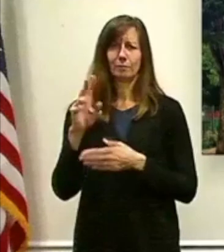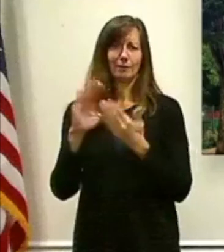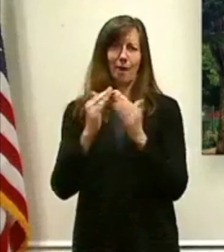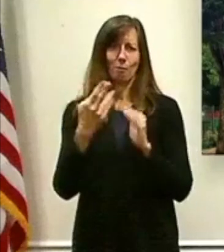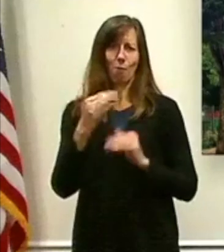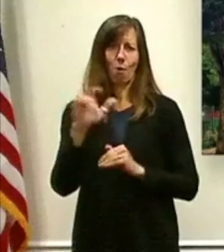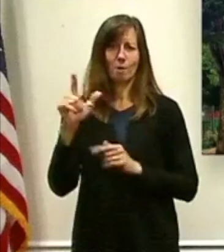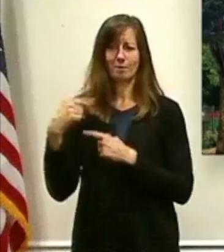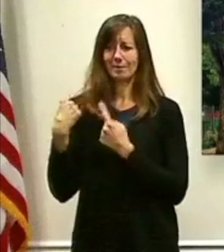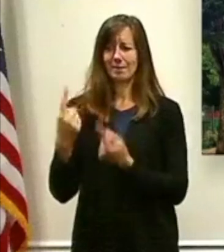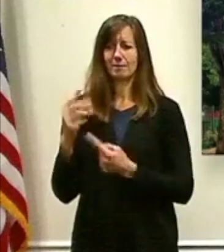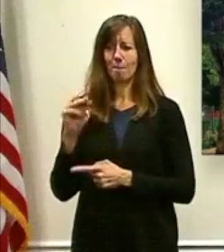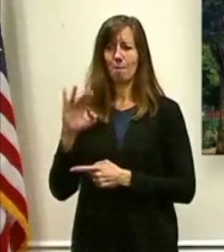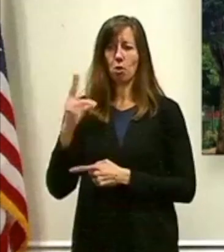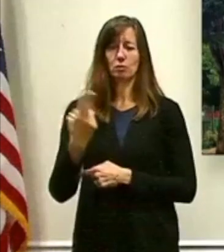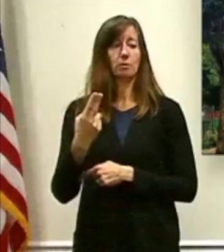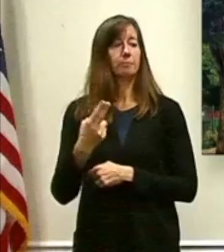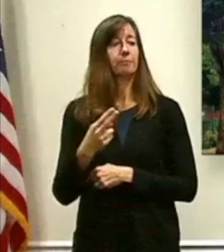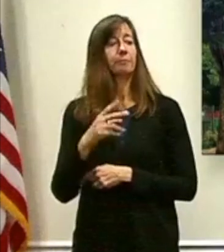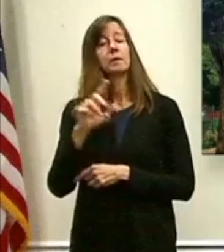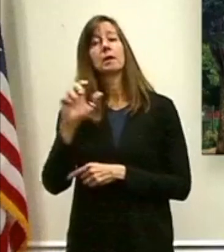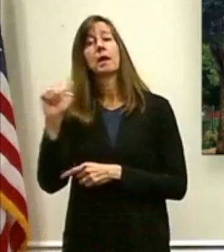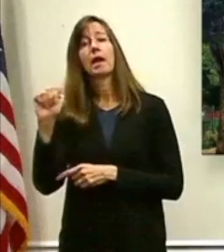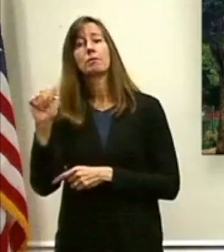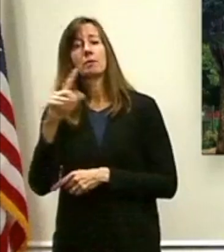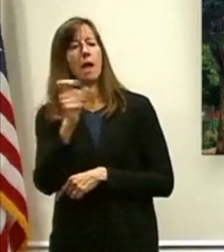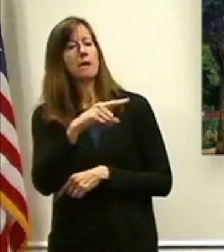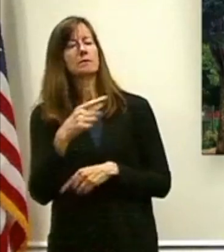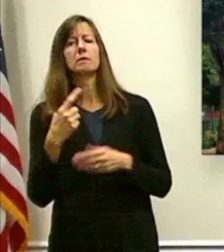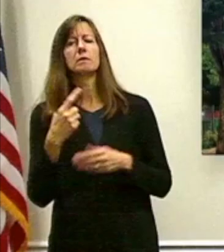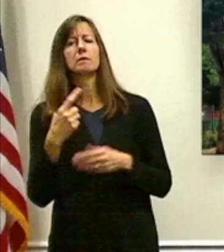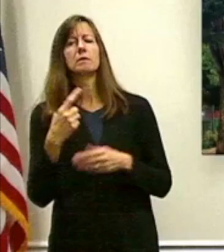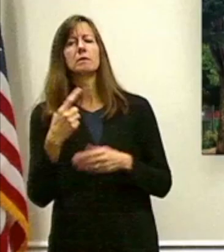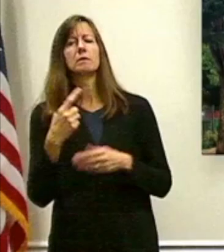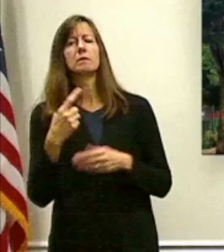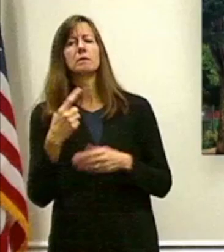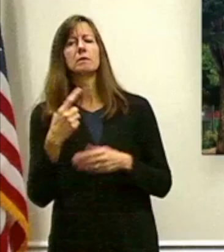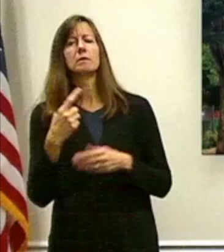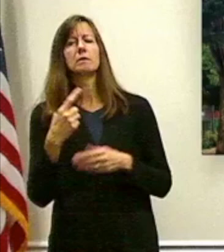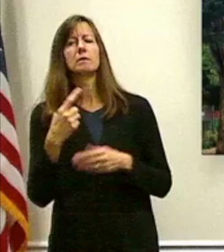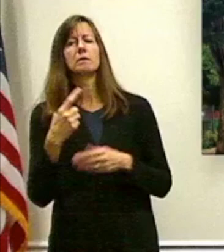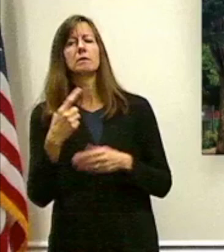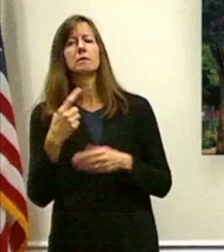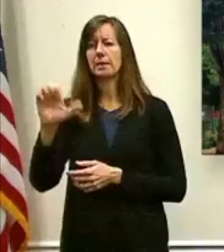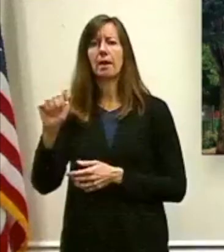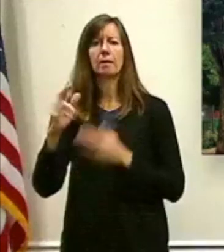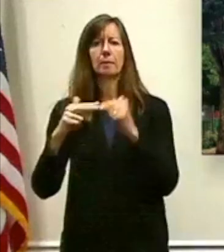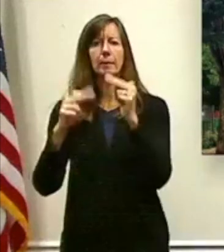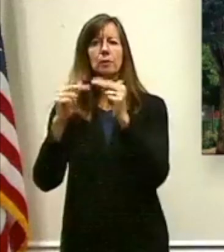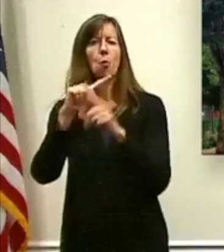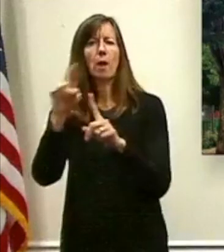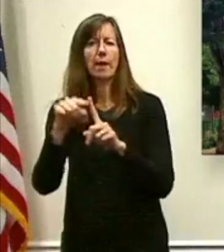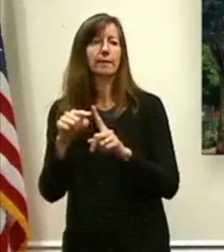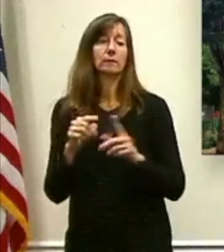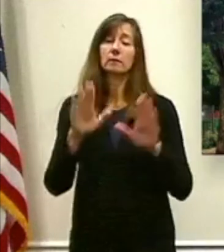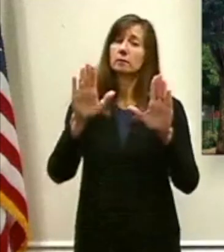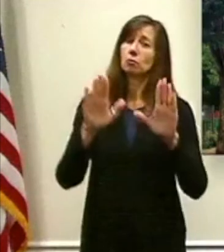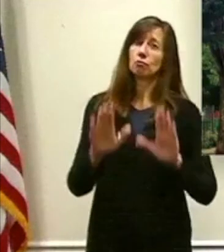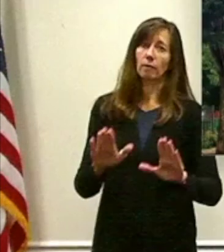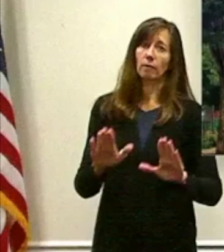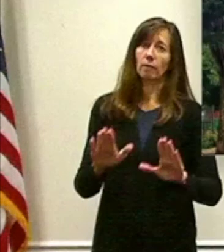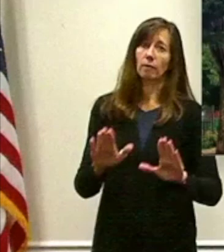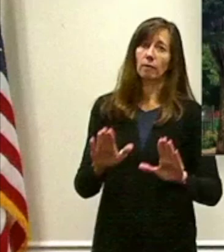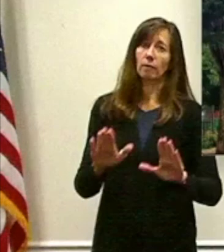Adrian, when will the new Y be built? Great question. So we're finalizing an agreement with the City of Poughkeepsie, which